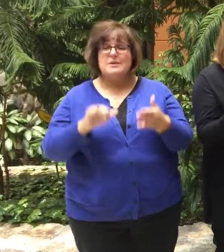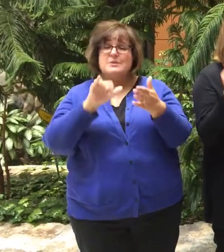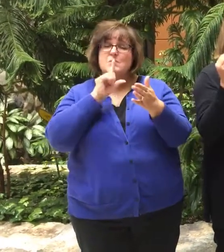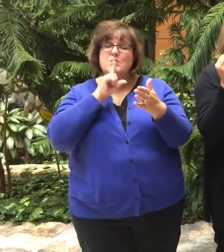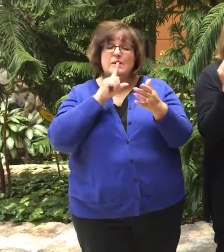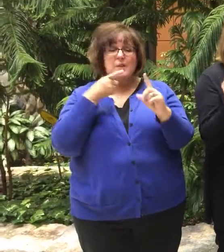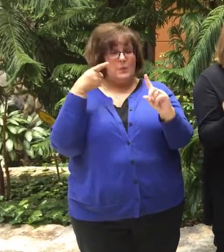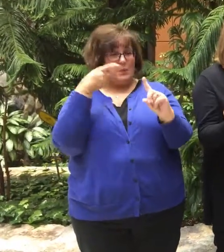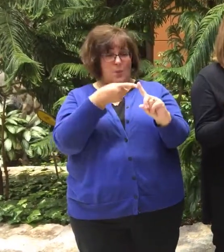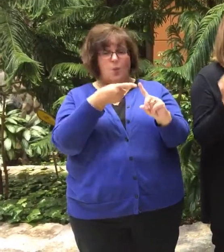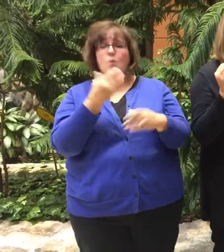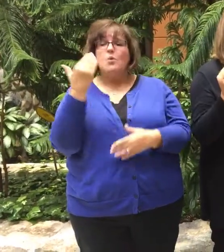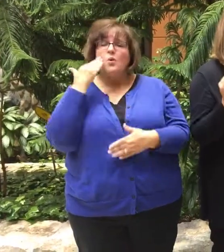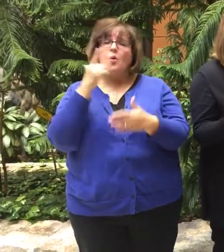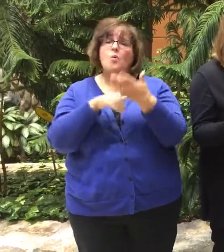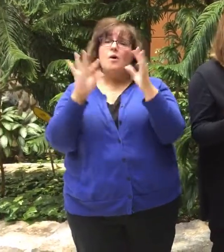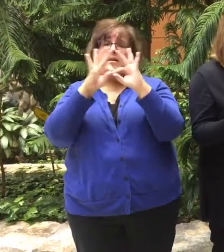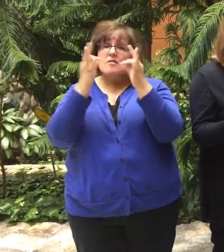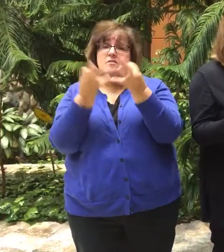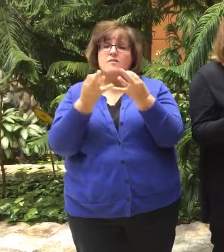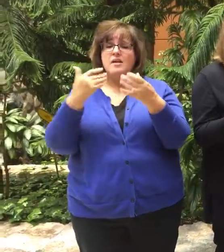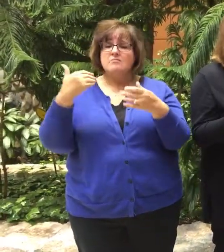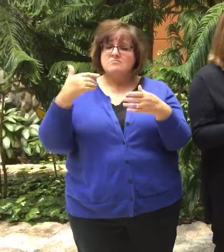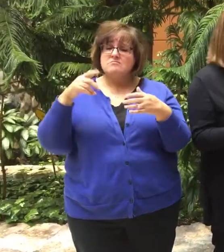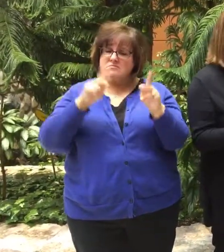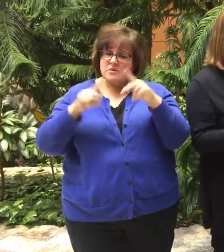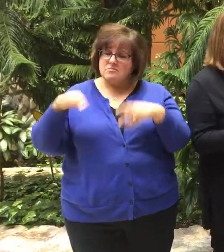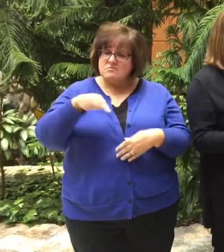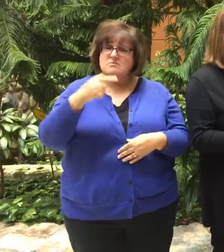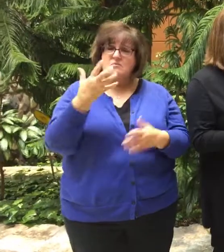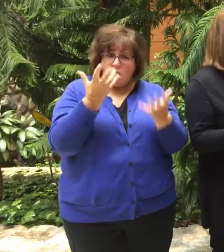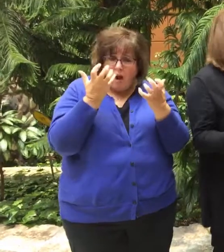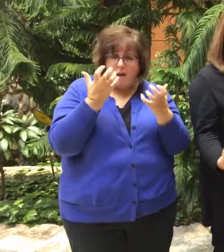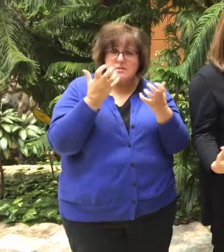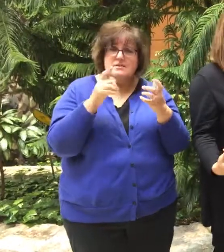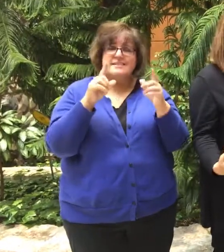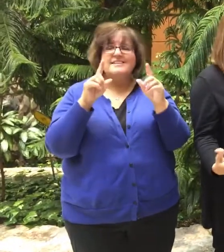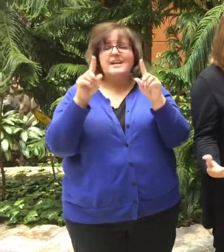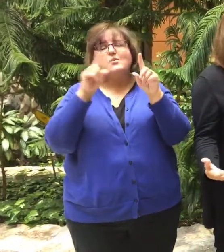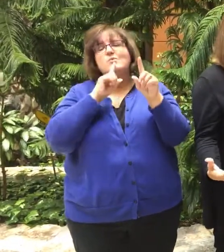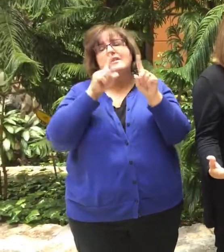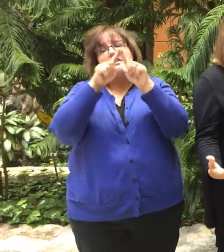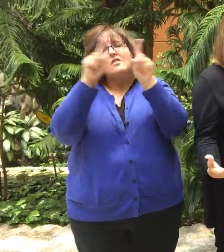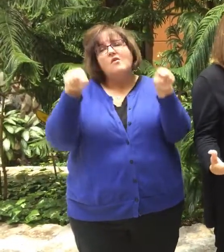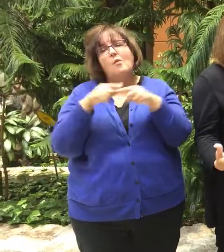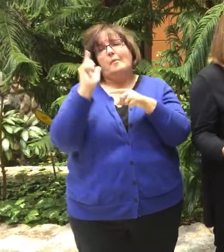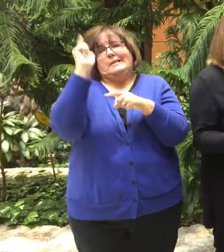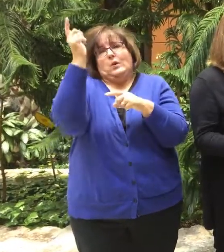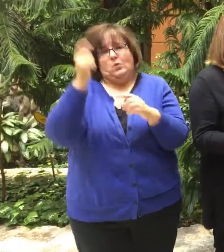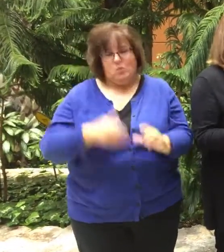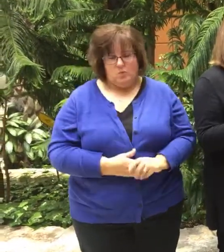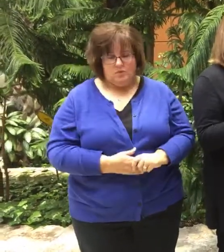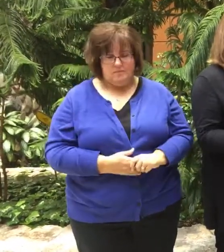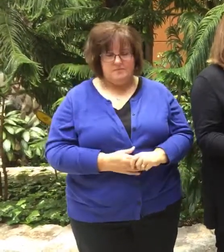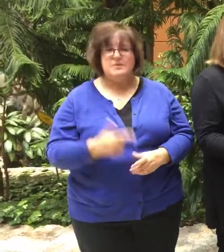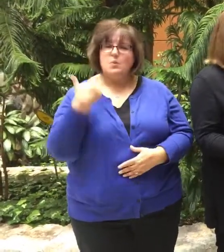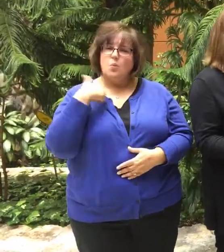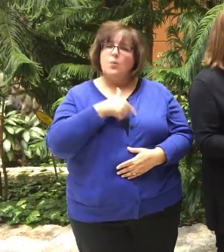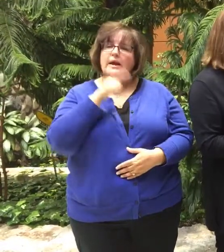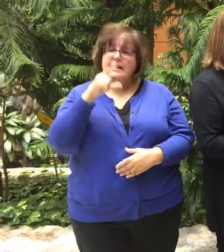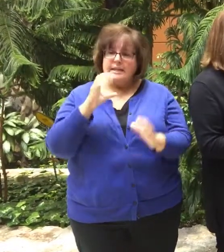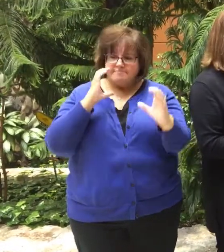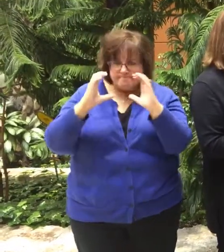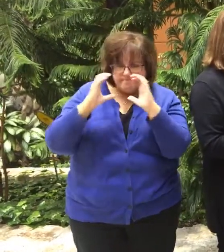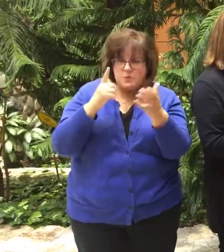is knowing what your family members want and the form comes later, if at all. So really we need to be able to